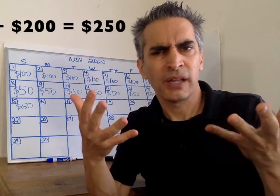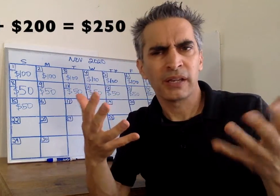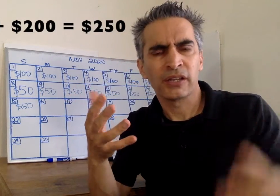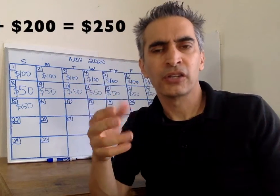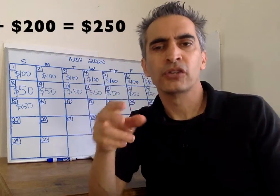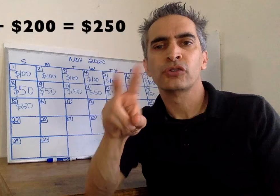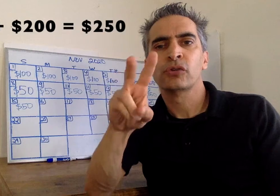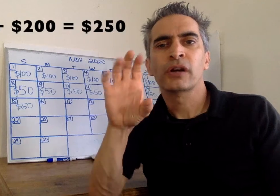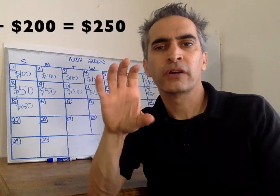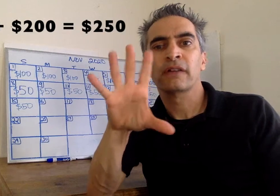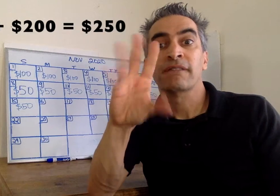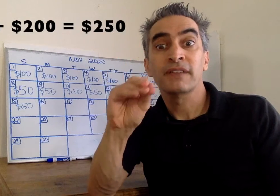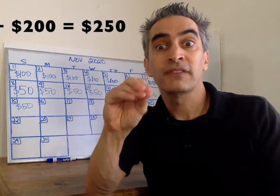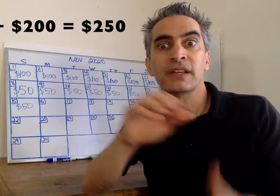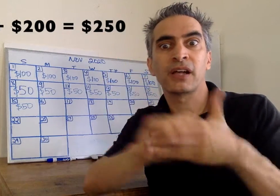equals $250.